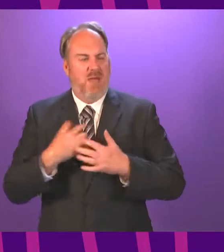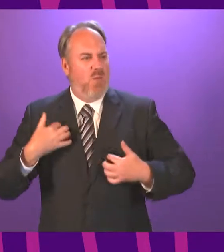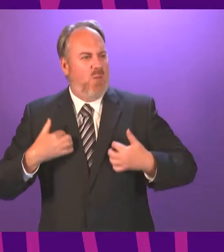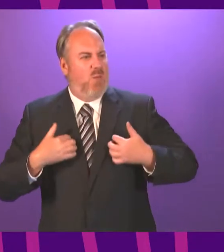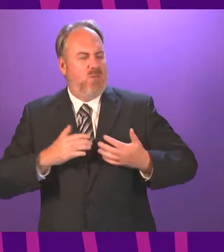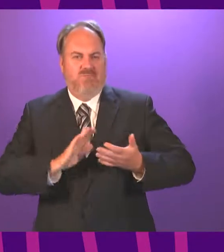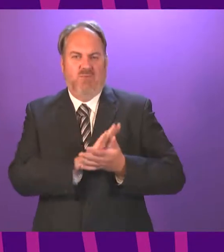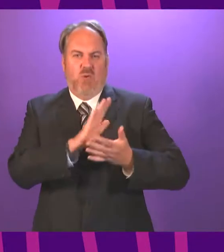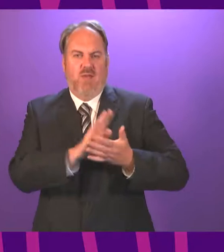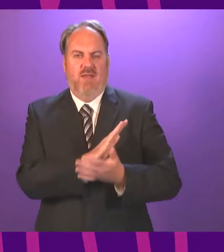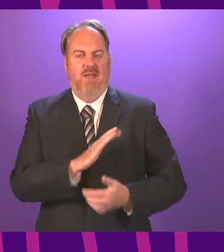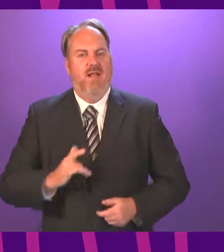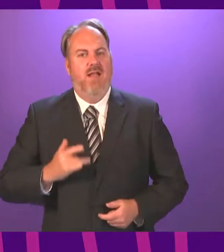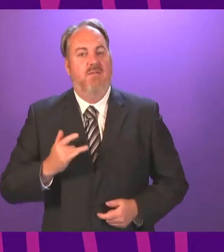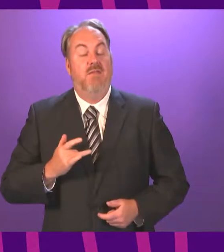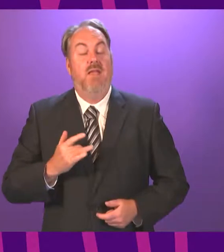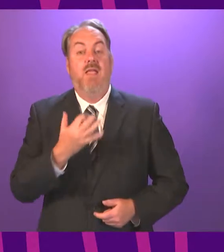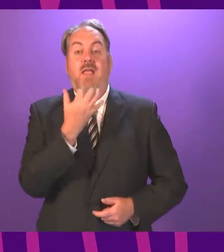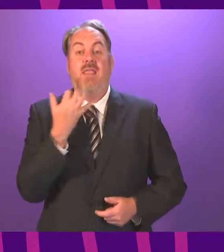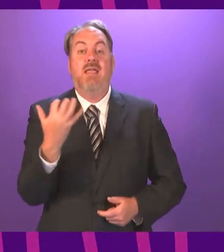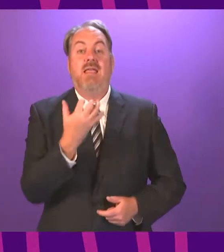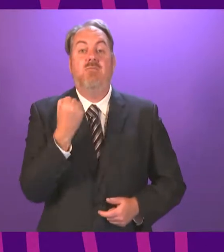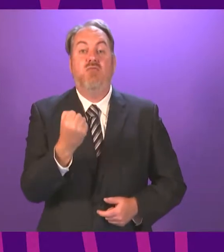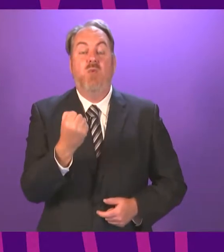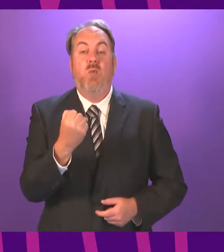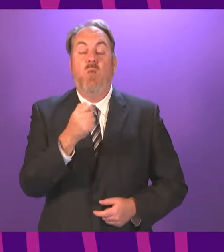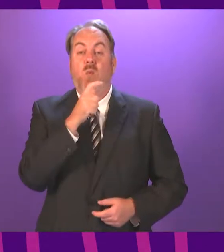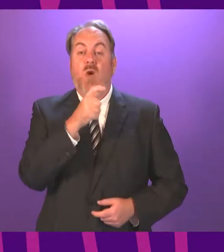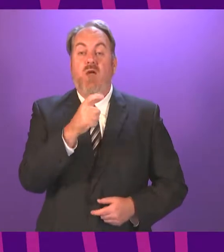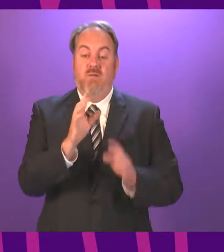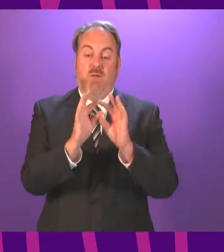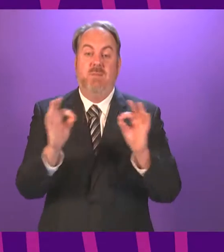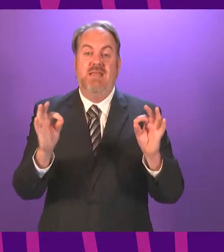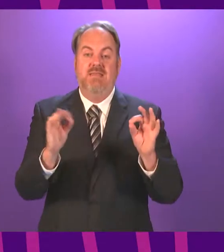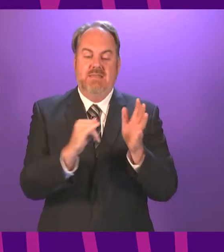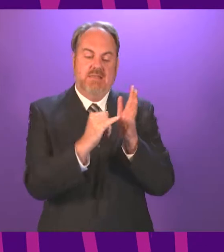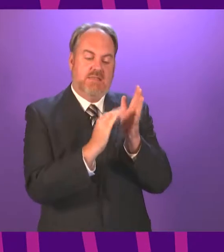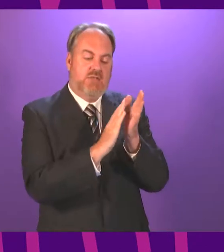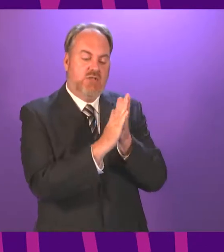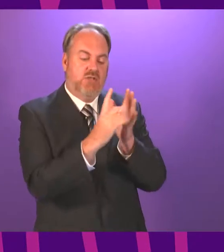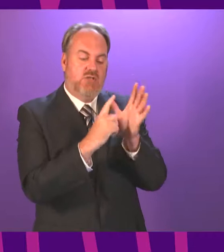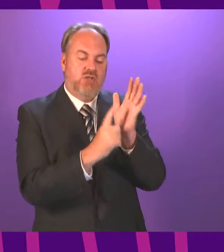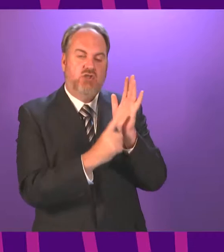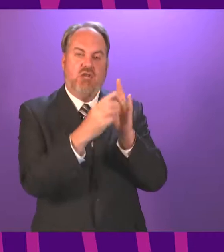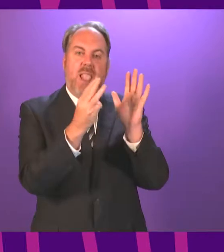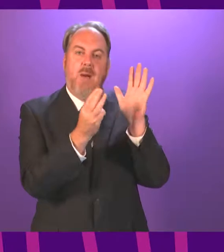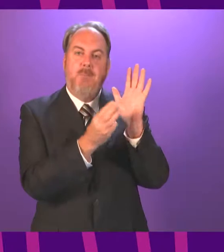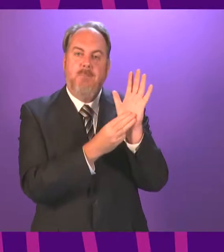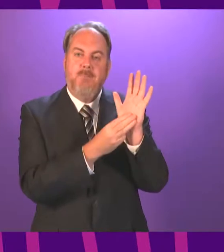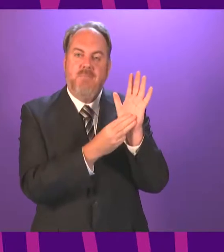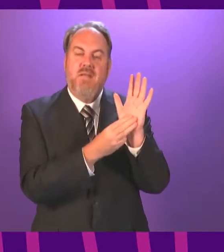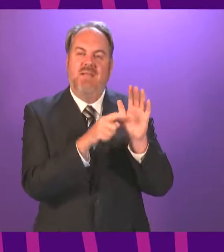The Hebrew word for peace is shalom. This is used throughout the Old Testament for God's goodness,